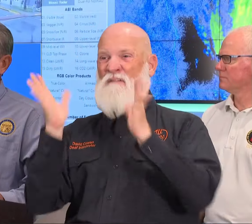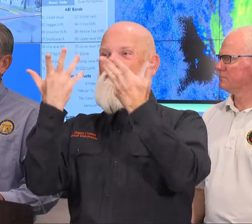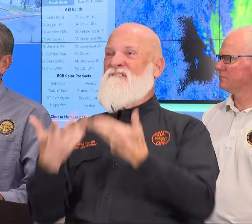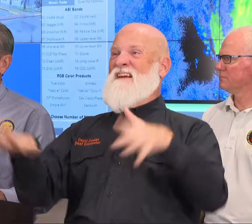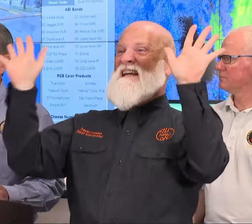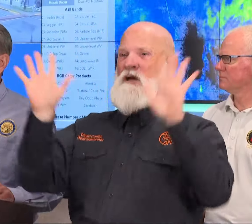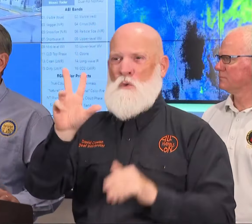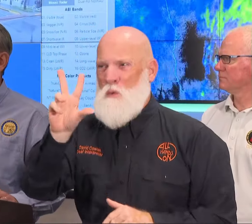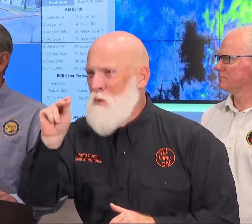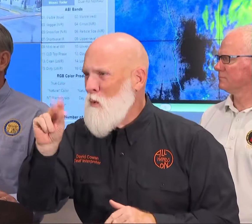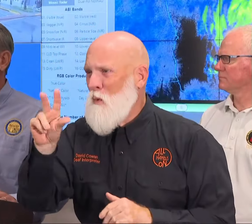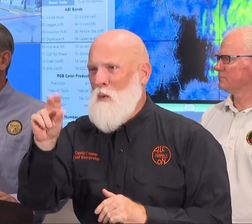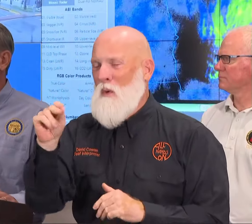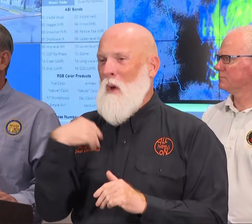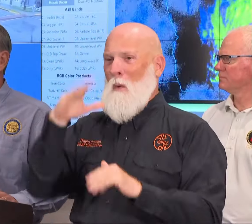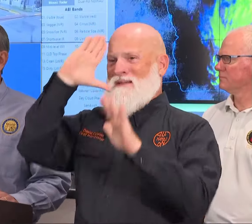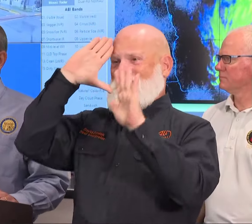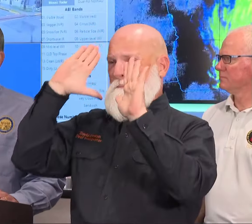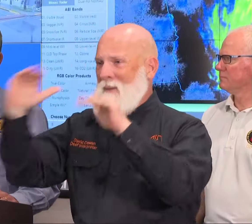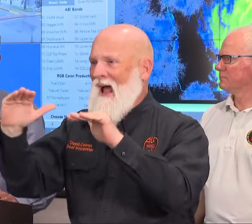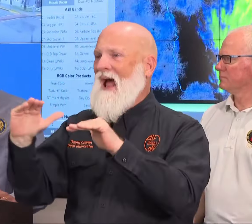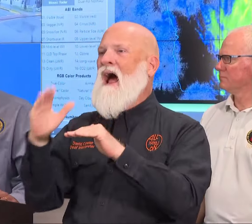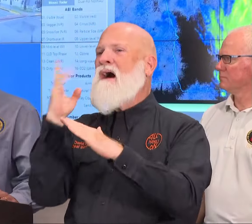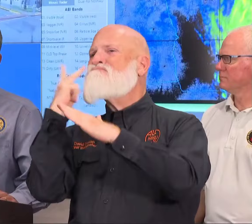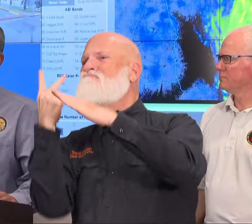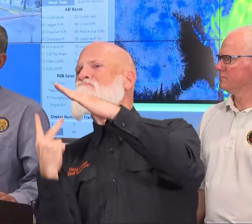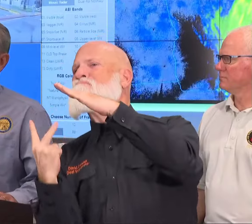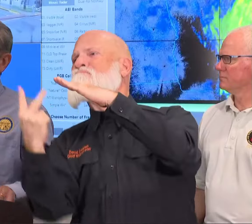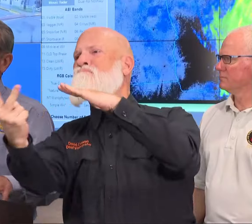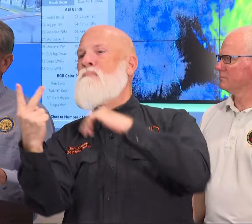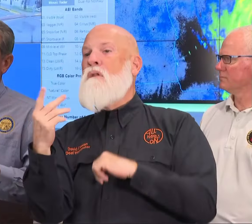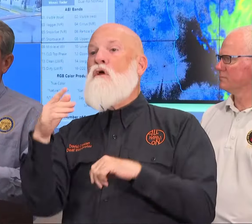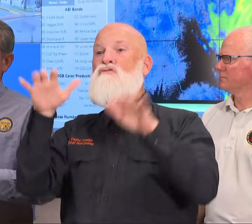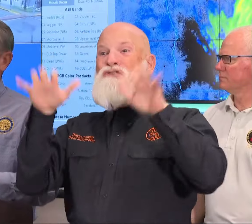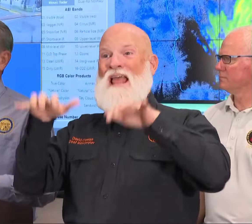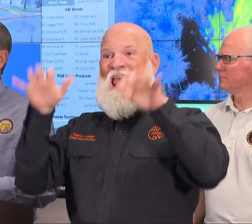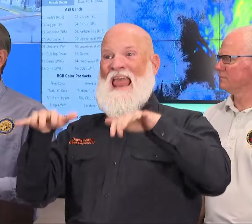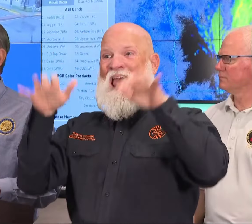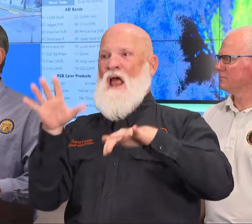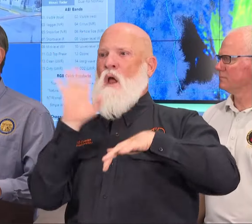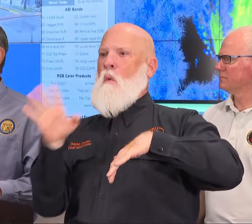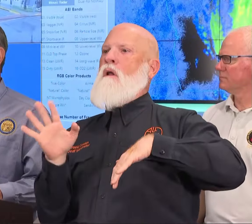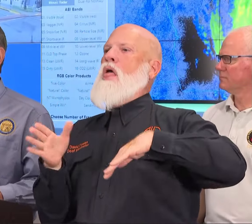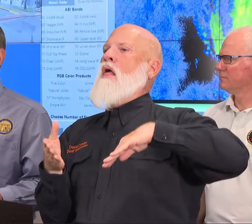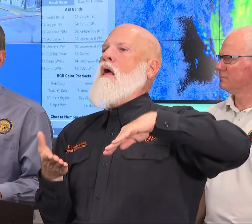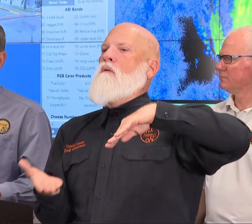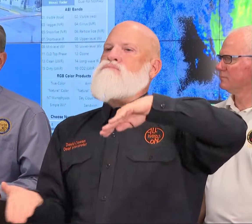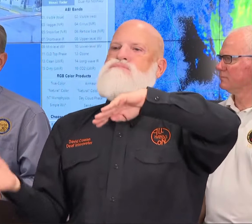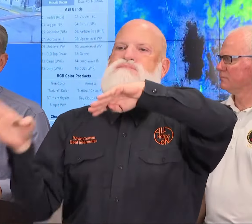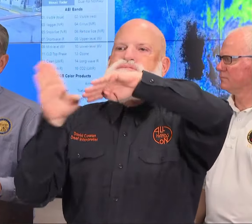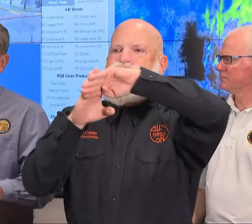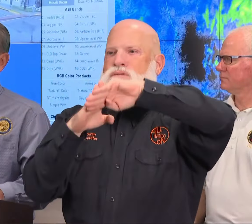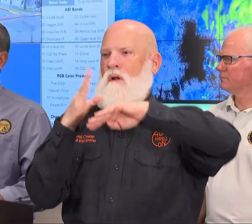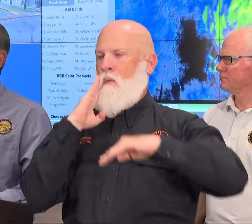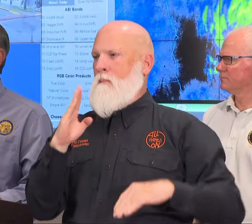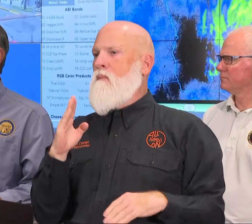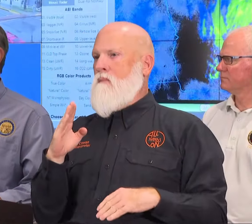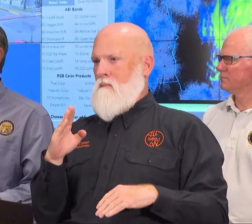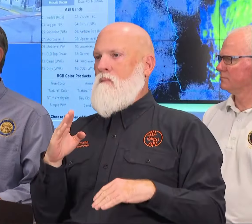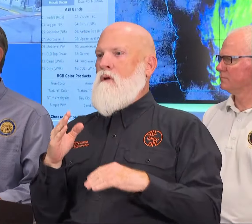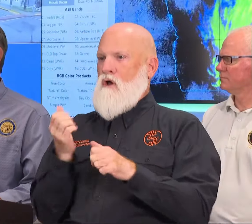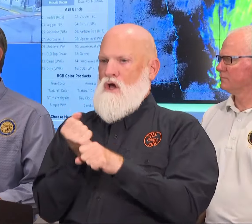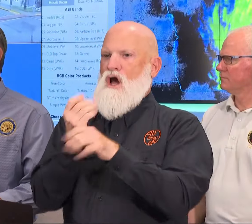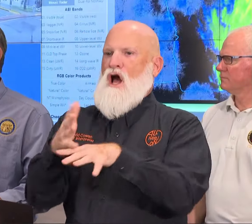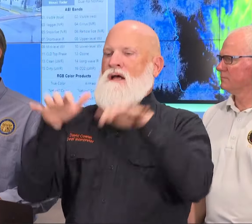potentially in the worst case scenario in a big way. Give us time to clear roads get power